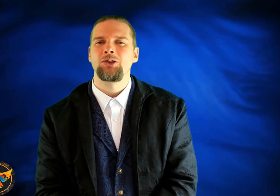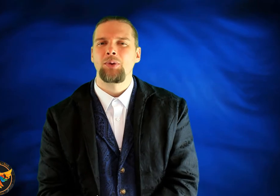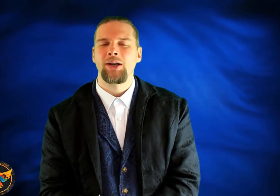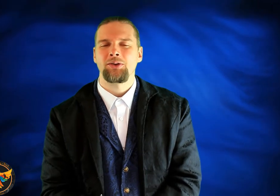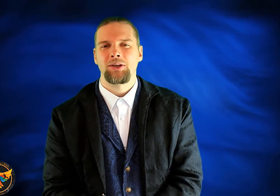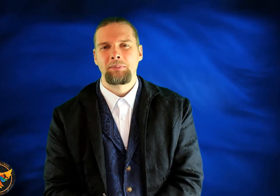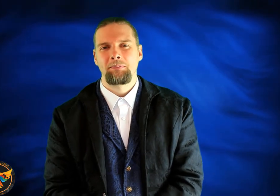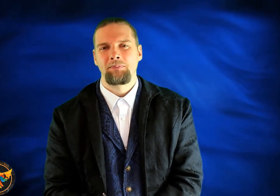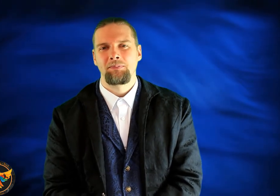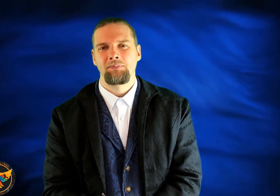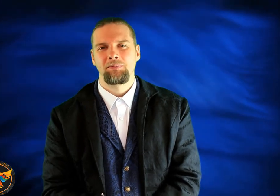someone else.